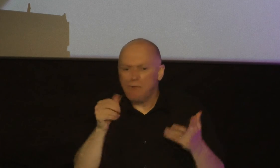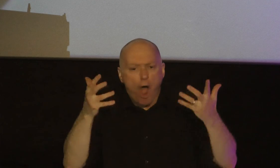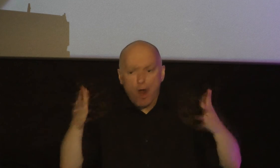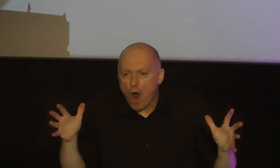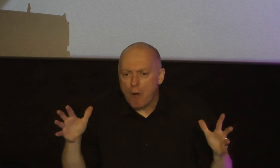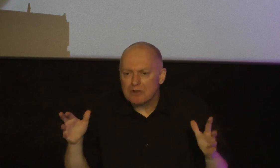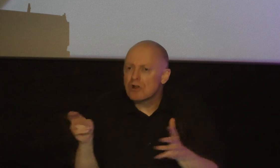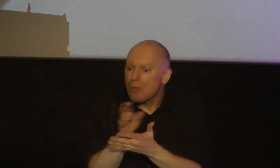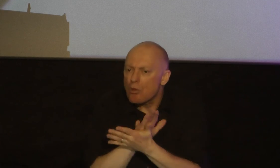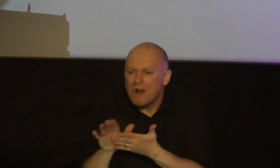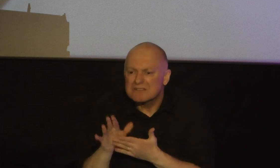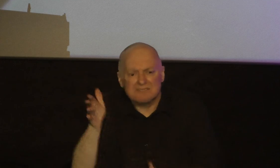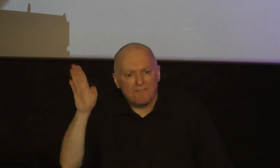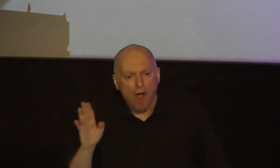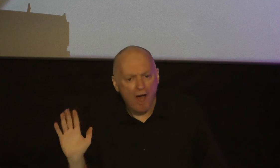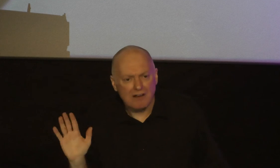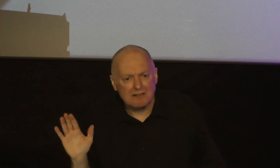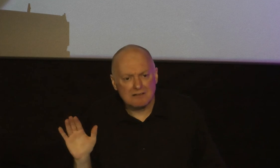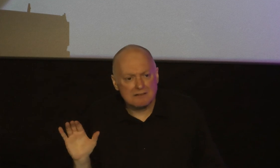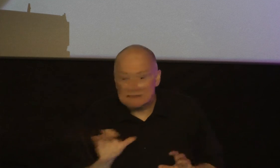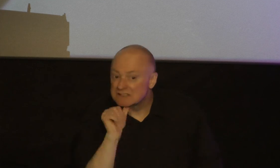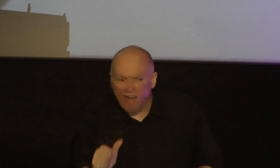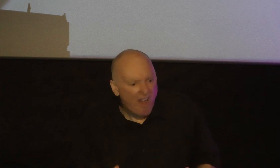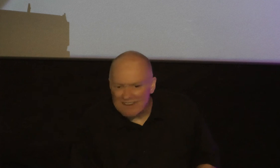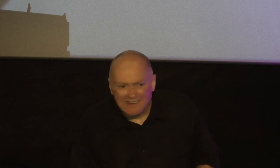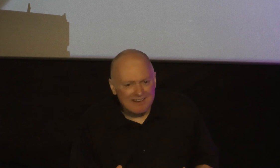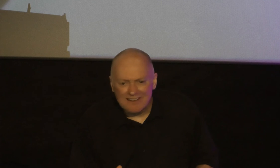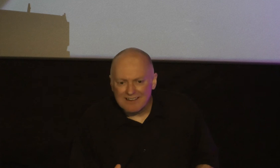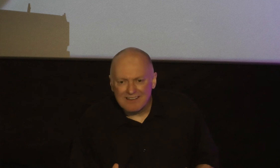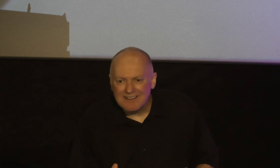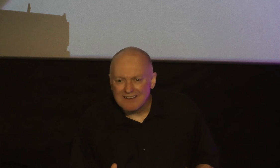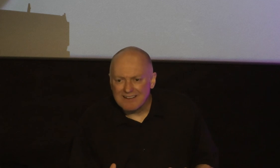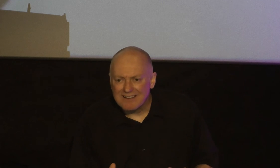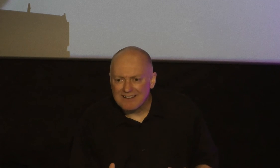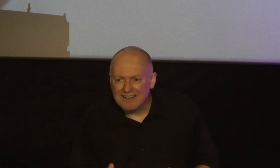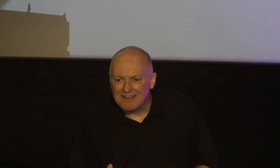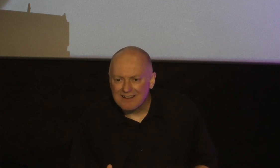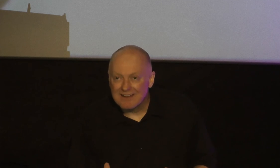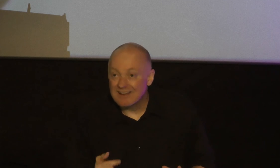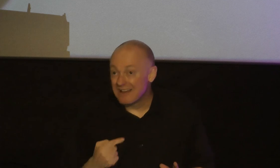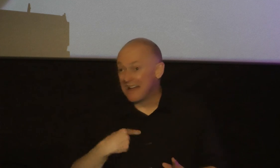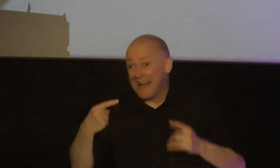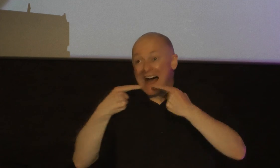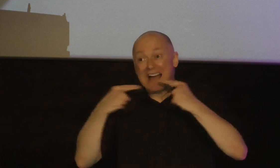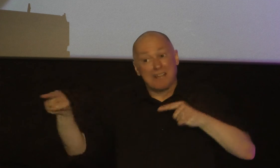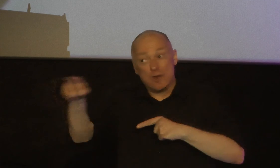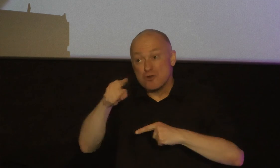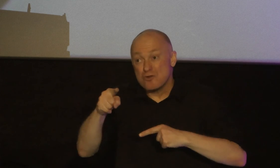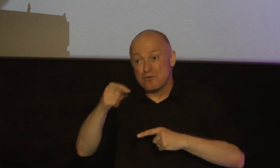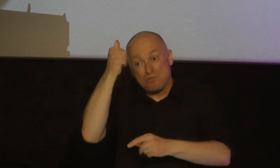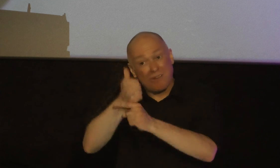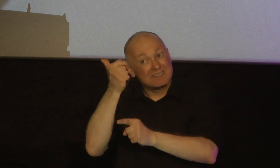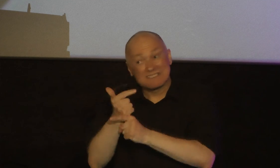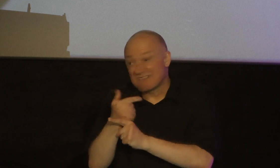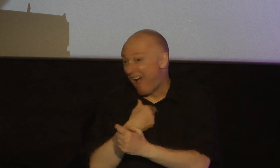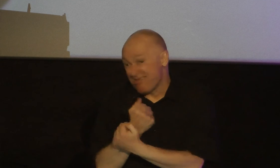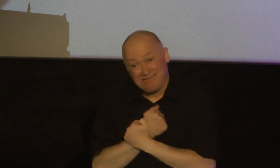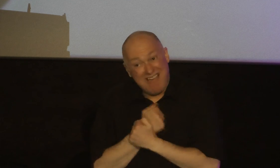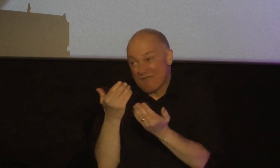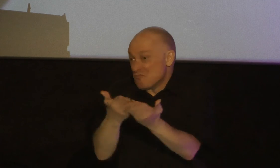righteousness of God it does not so I'm just telling you loved ones church I love you we're about to